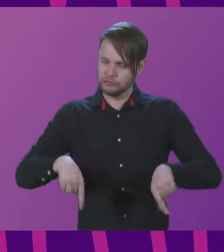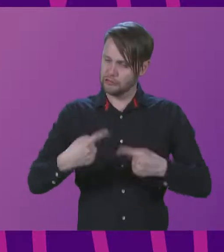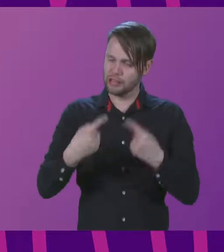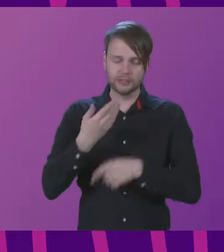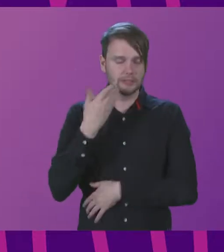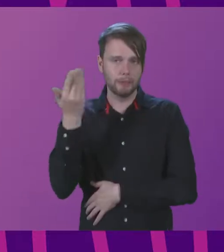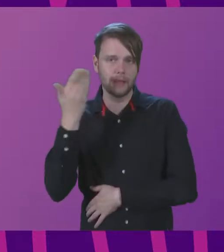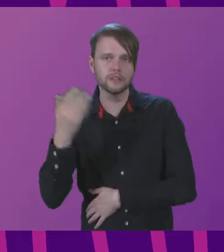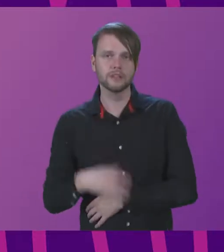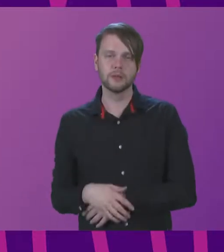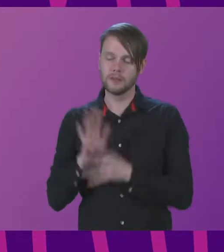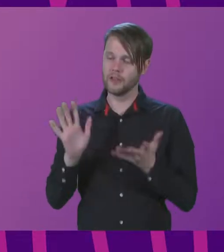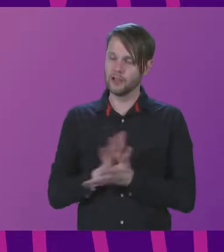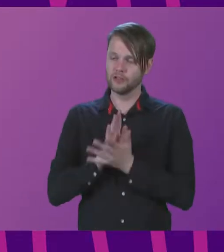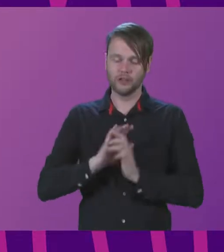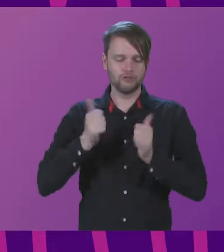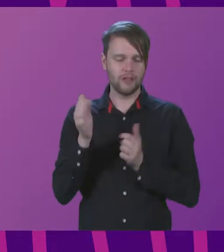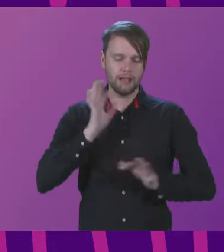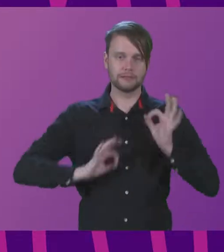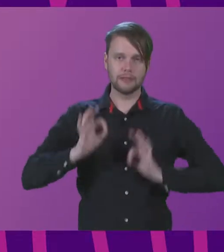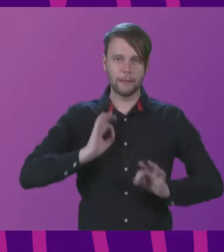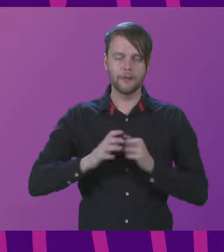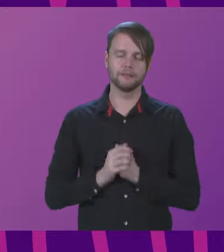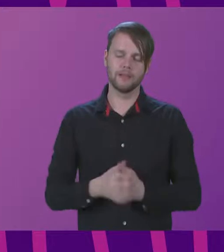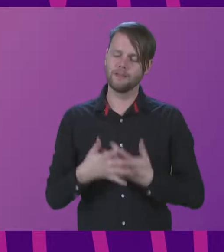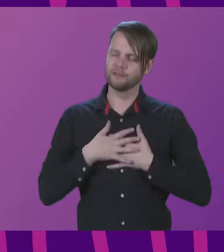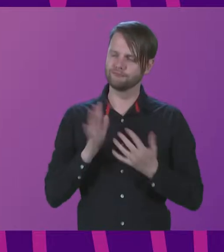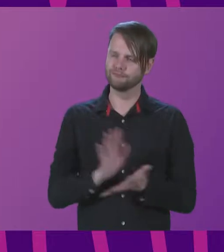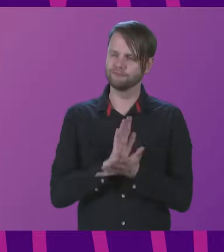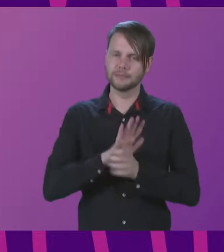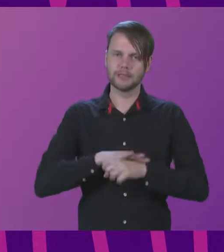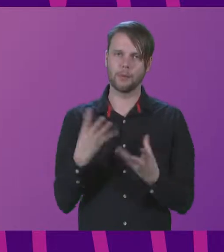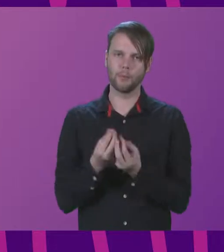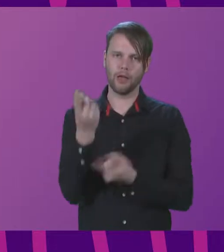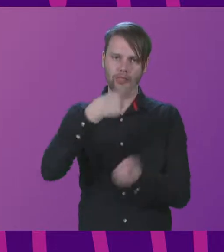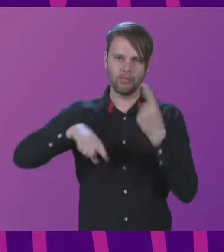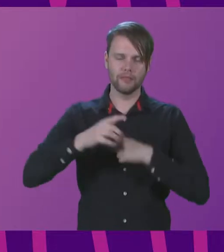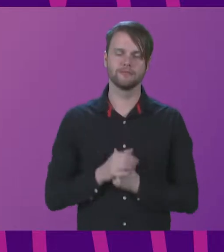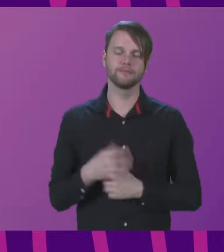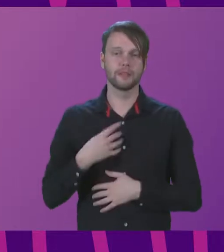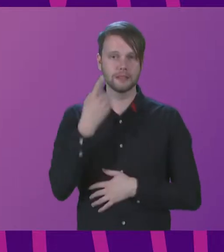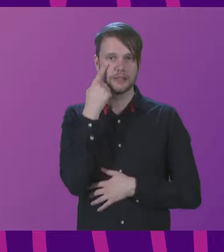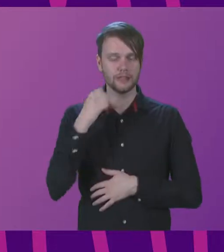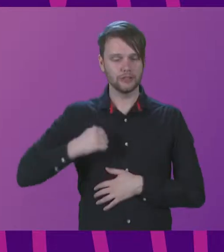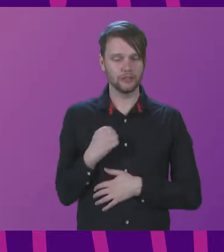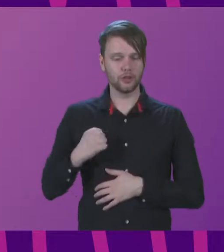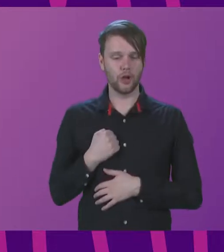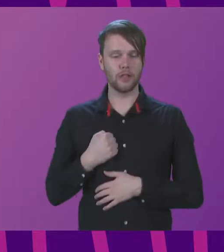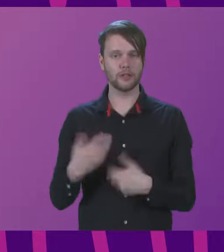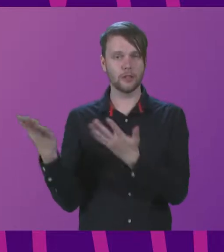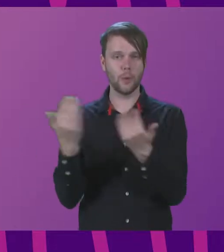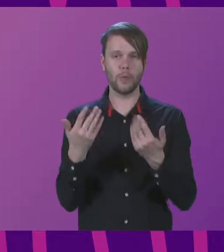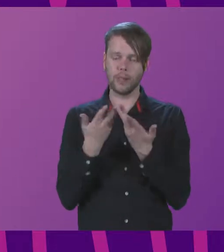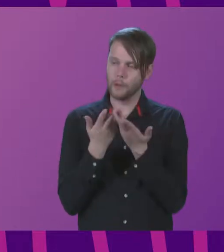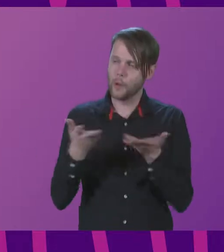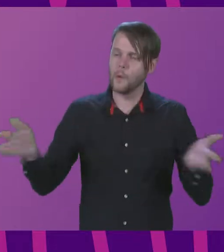enjoyed the finest of entertainment. I've enjoyed my time with you all immensely. As you've seen, Scotland is a welcome and open society where